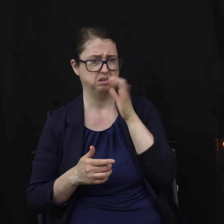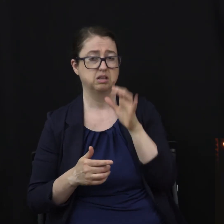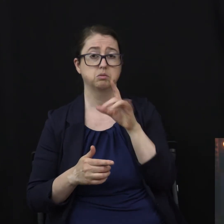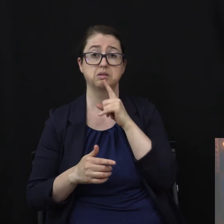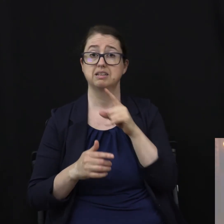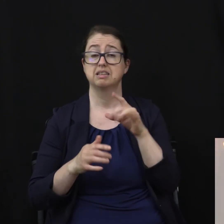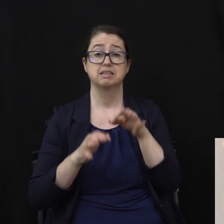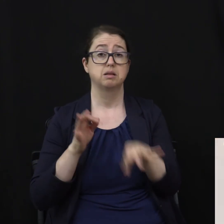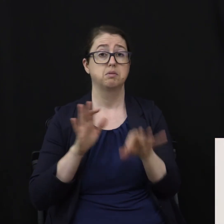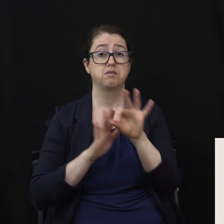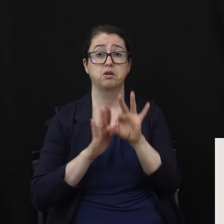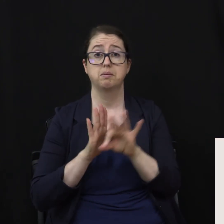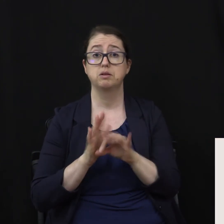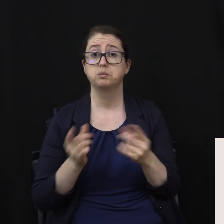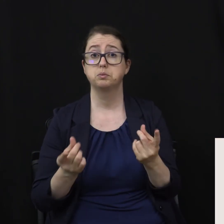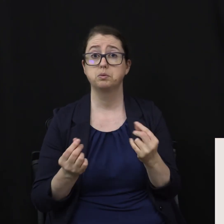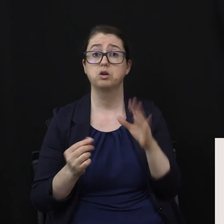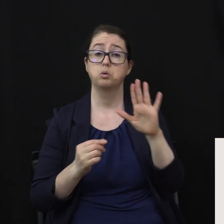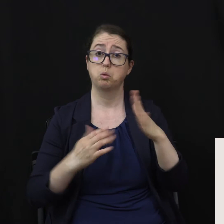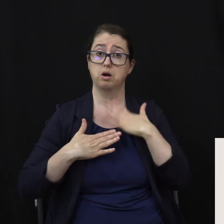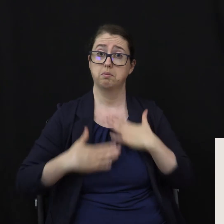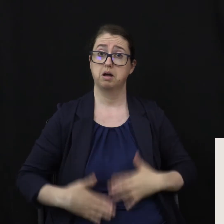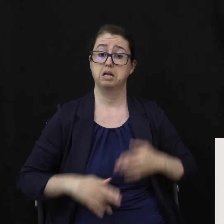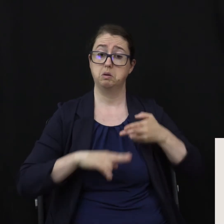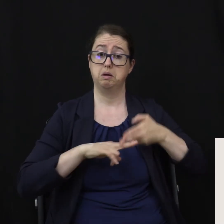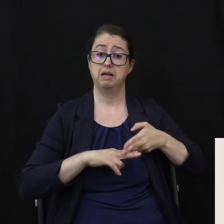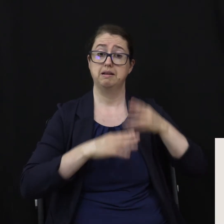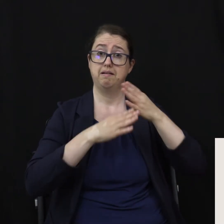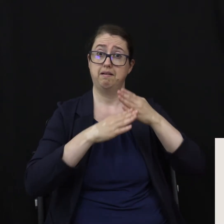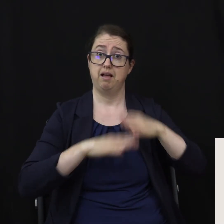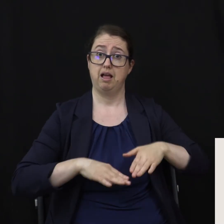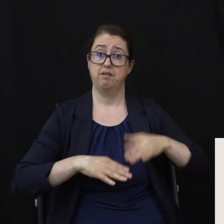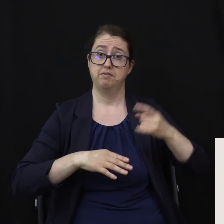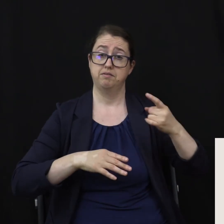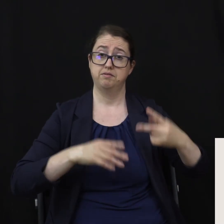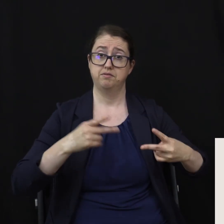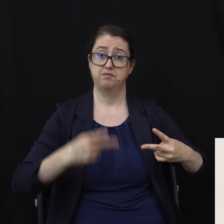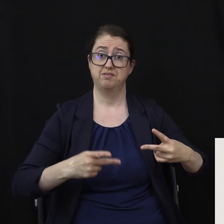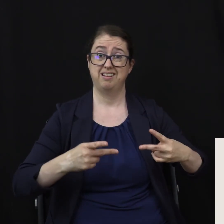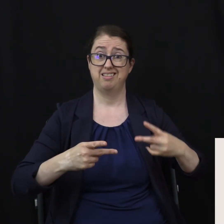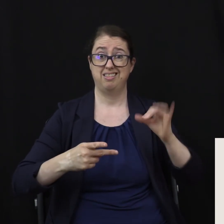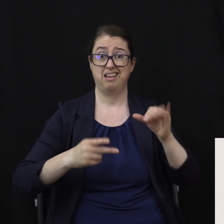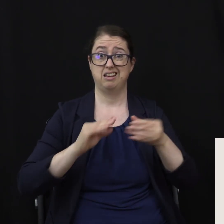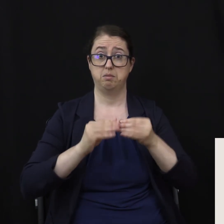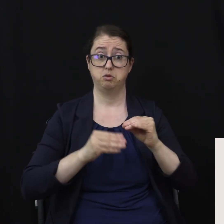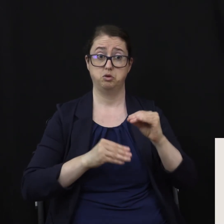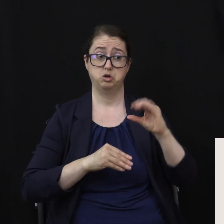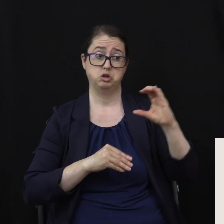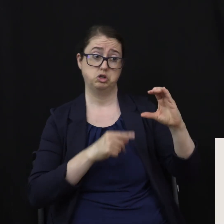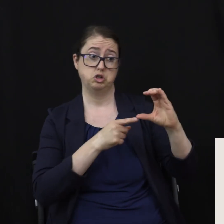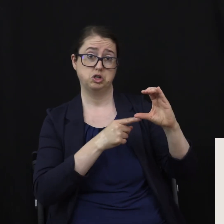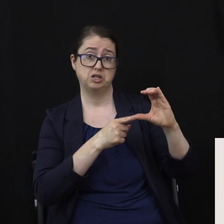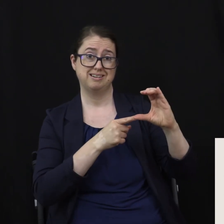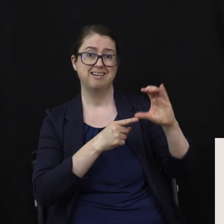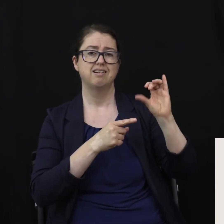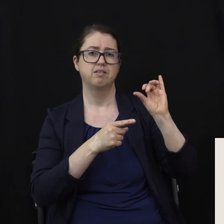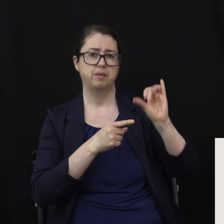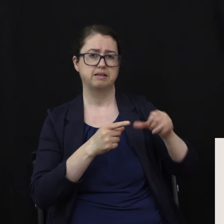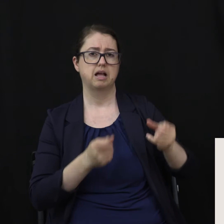Take your body weight and divide it in half. The number you get is the amount of water in ounces that you